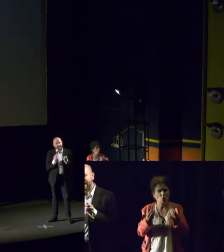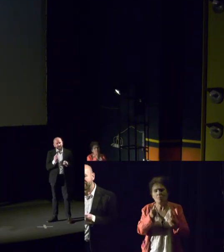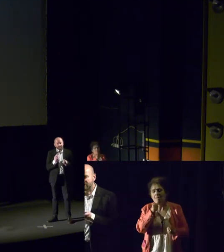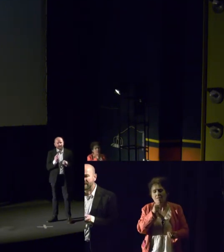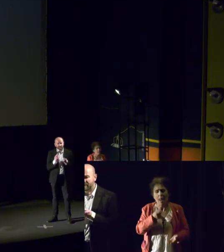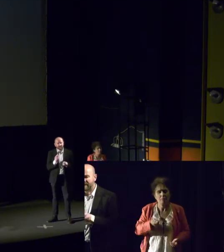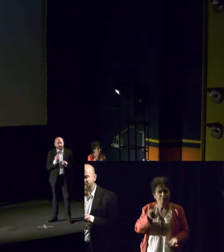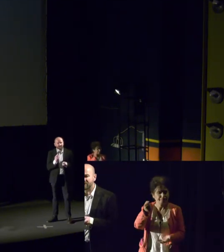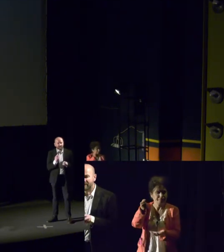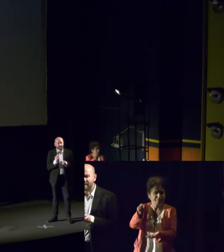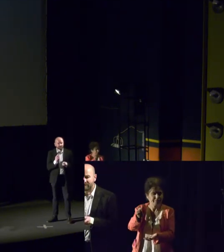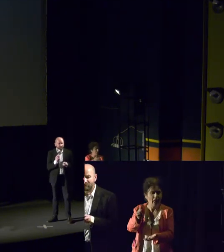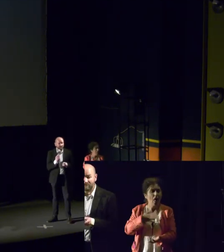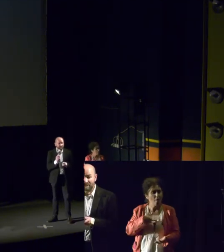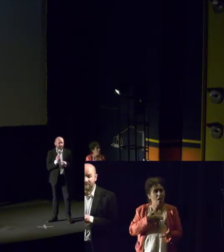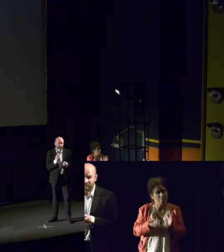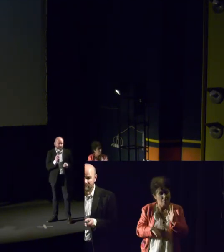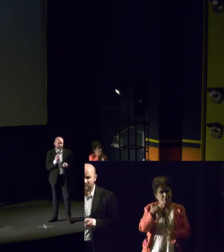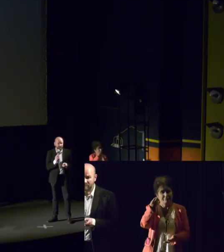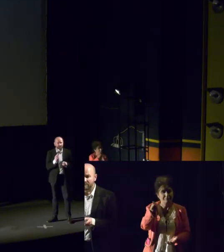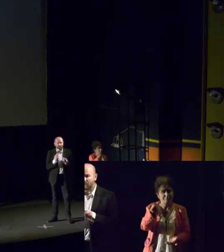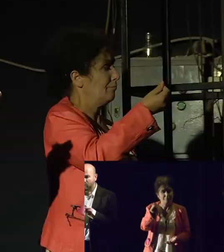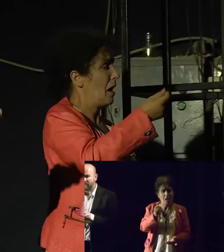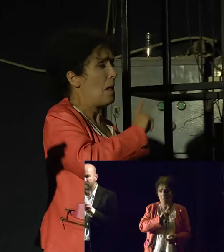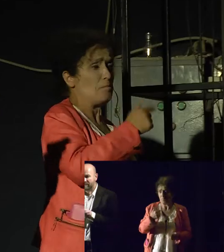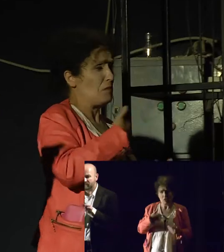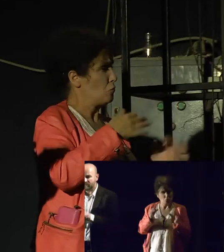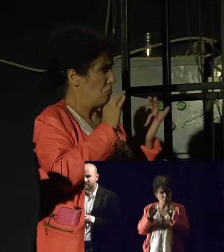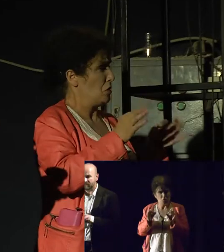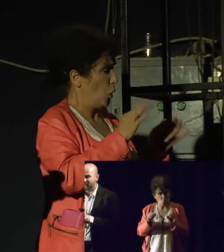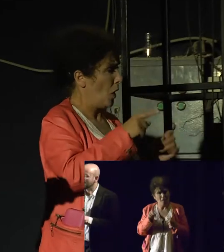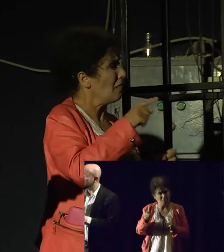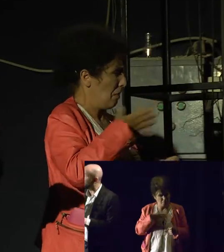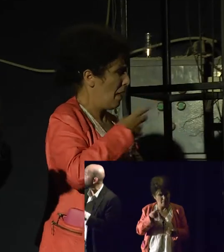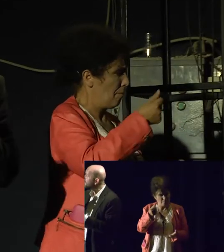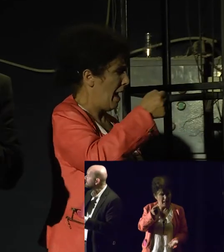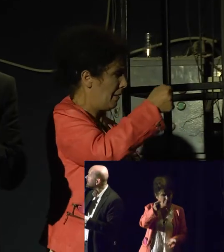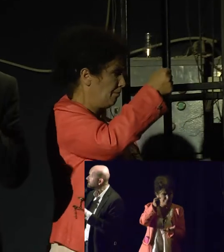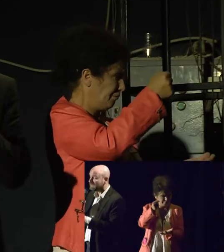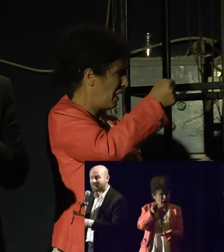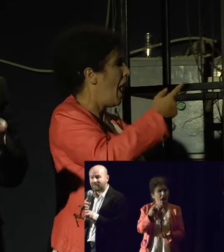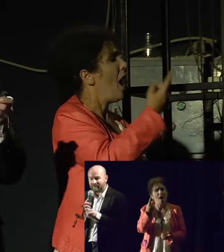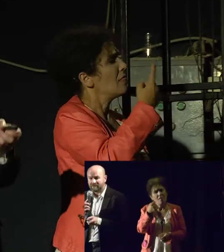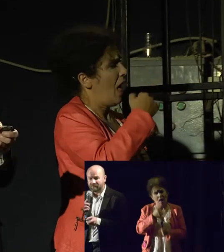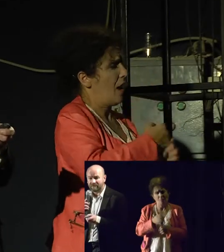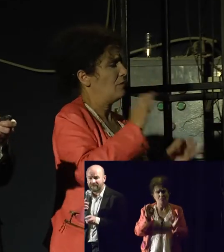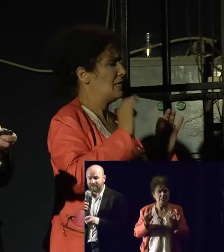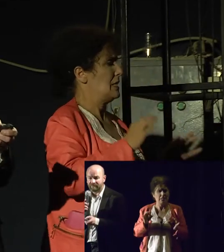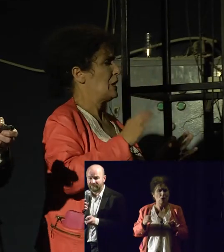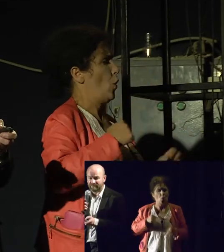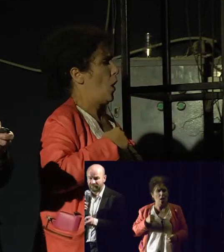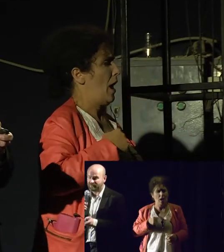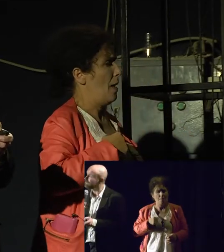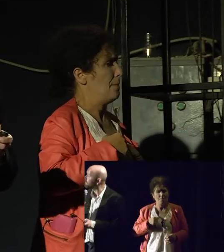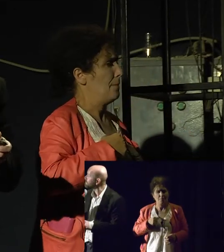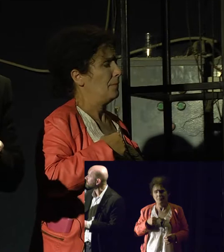I'm not that sure that they have more money than we do. But one thing is for sure, funding has become a battleground in